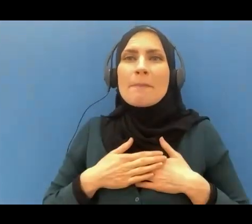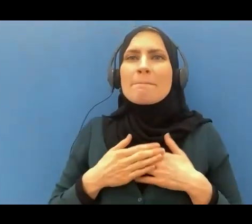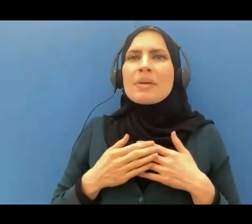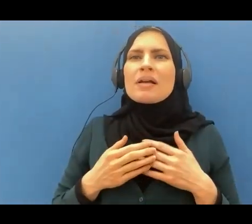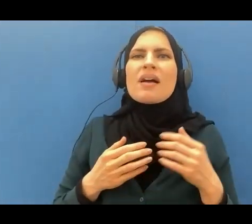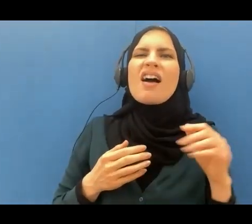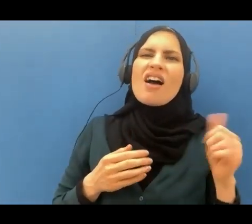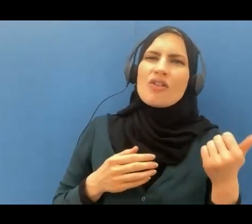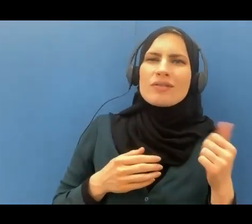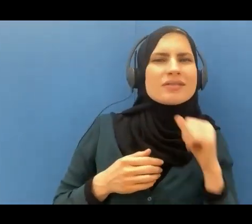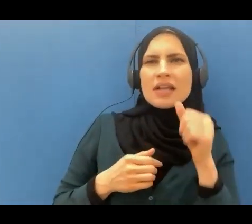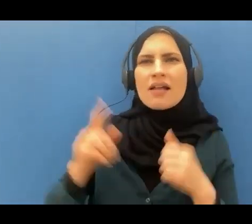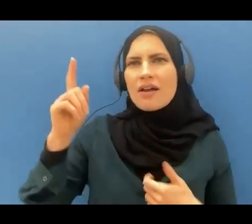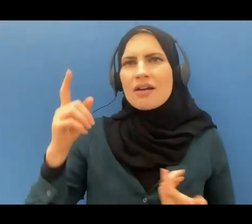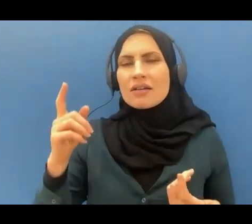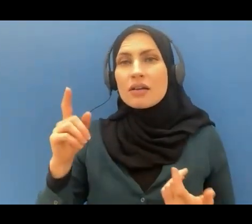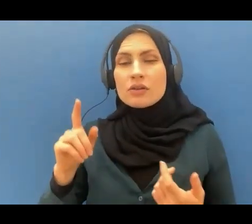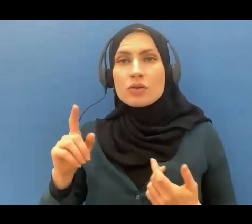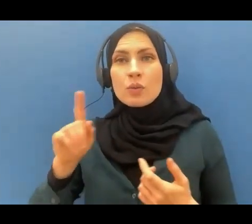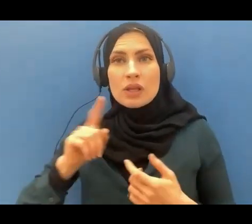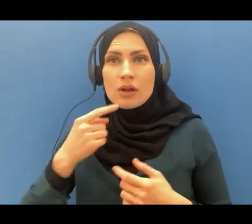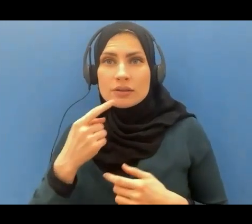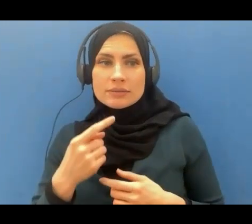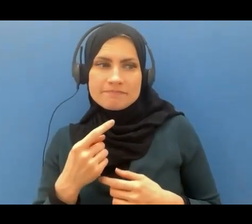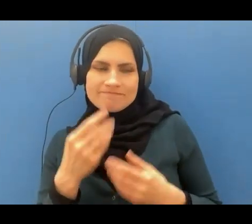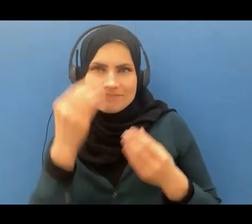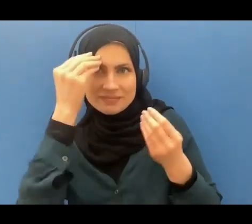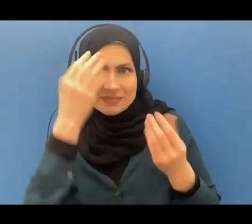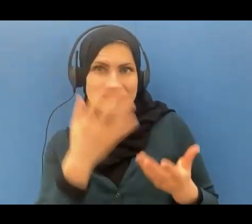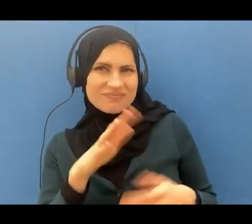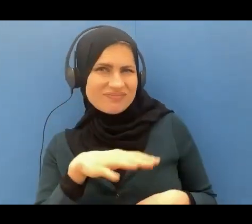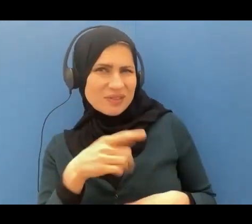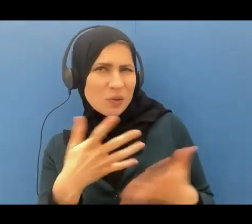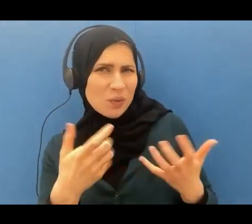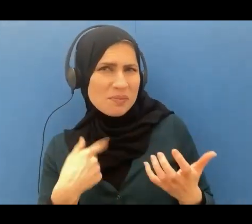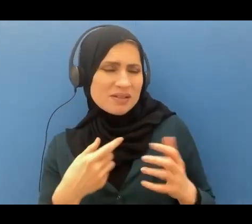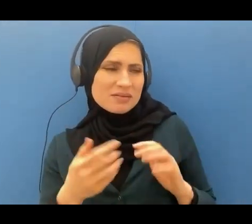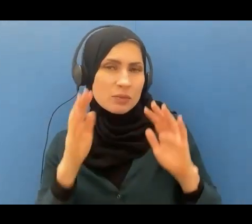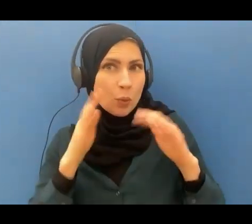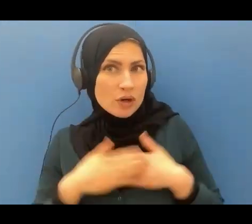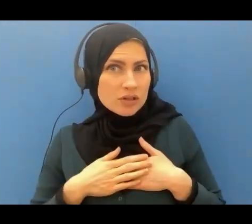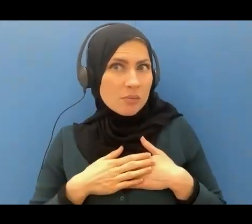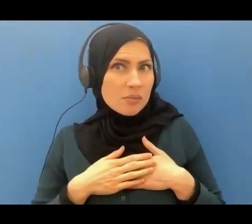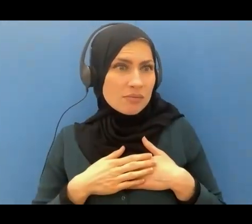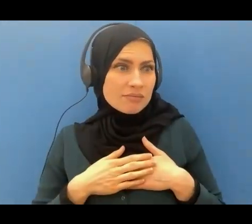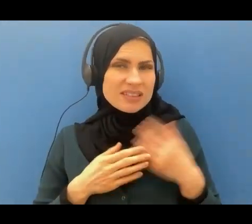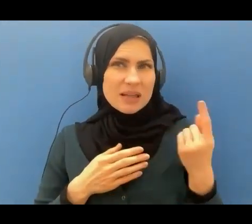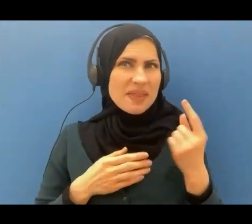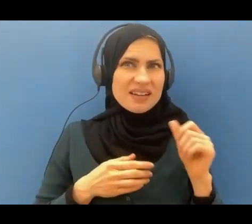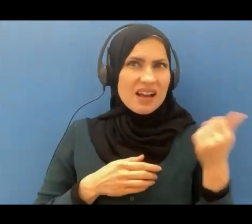do you want me to worship anyone other than Allah of your gods or any